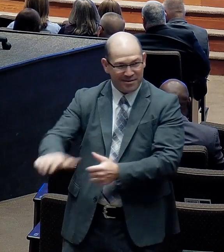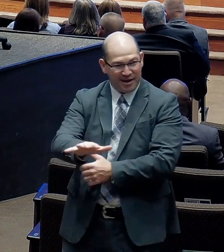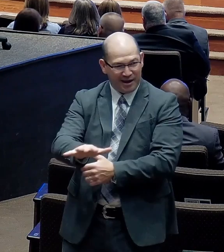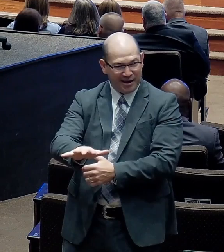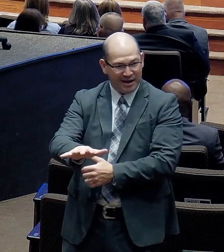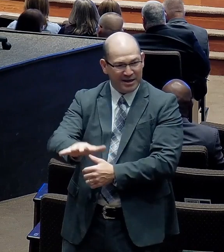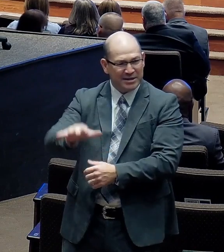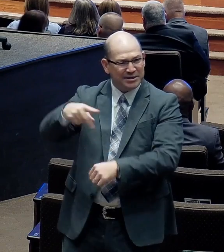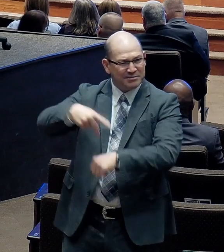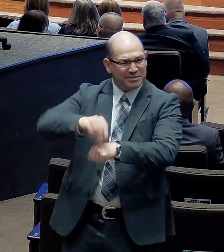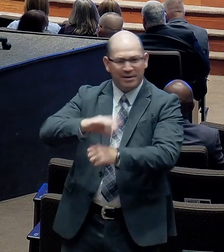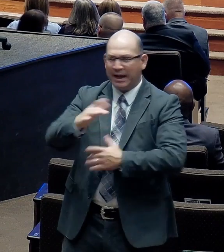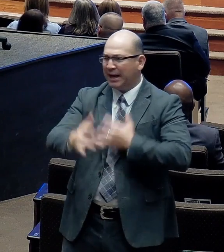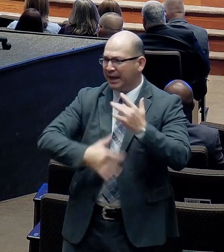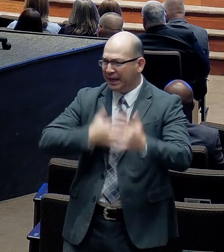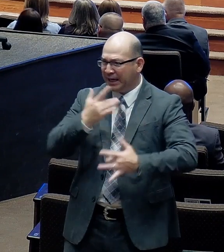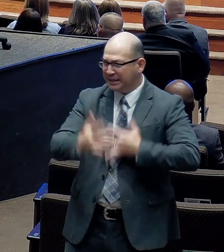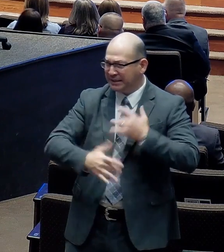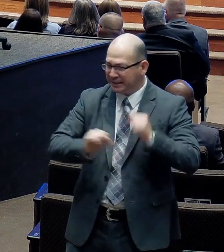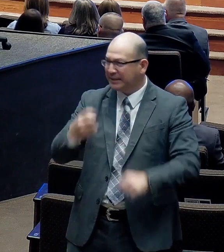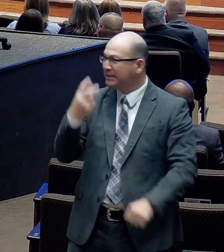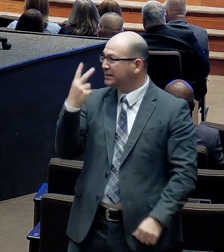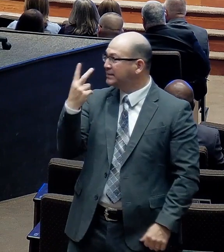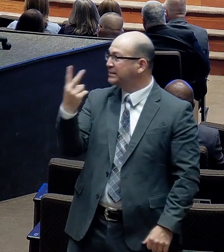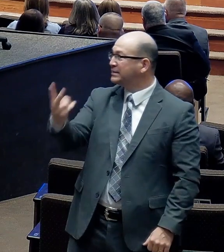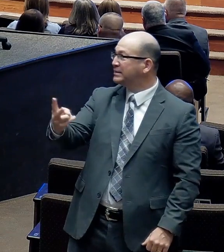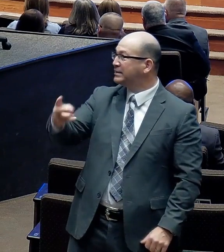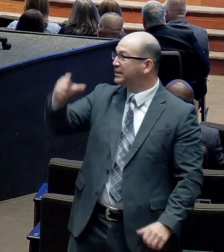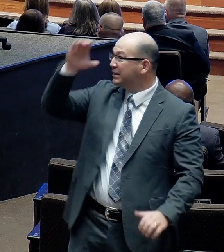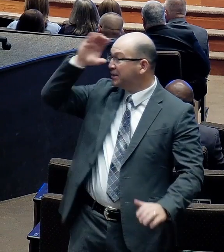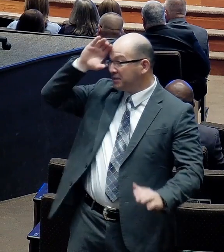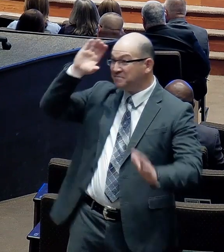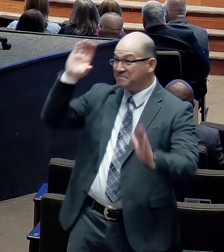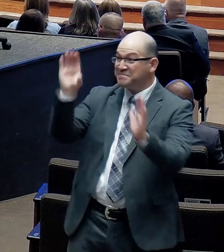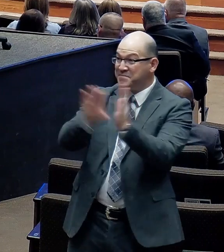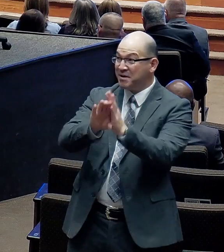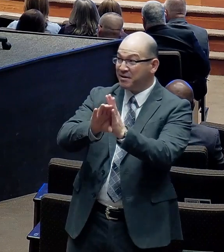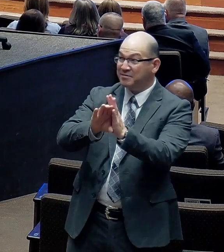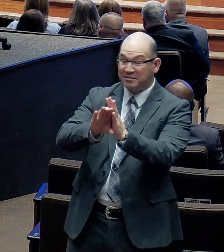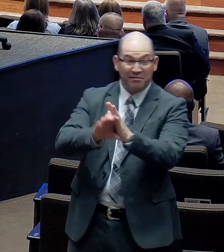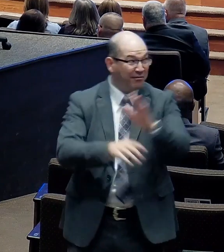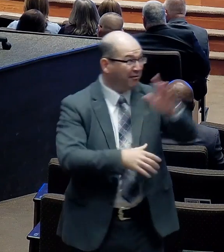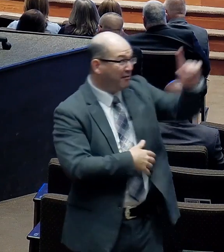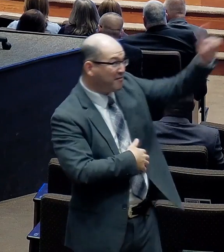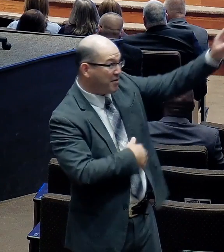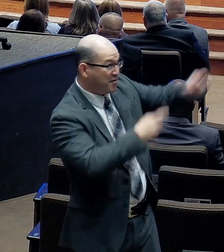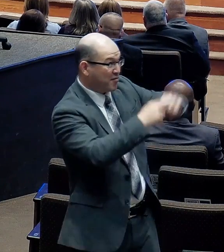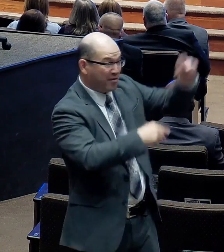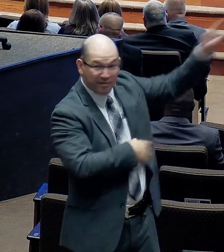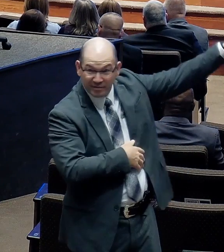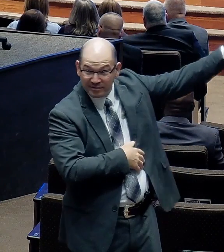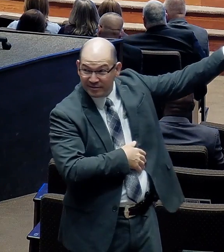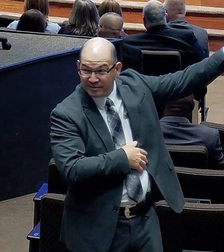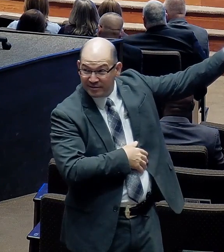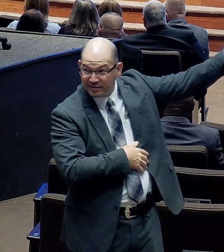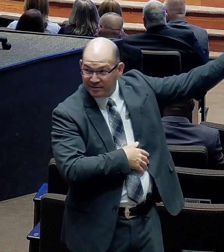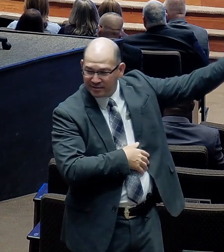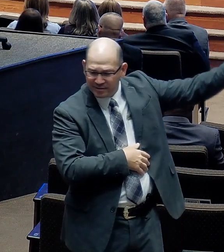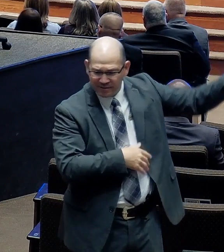picture of it. Over in. The revels building. He was so excited about it. I'm from eastern Tennessee. We have lots of